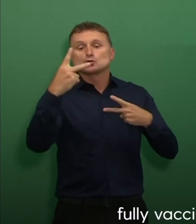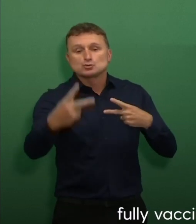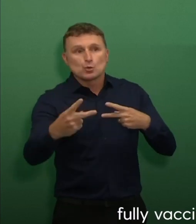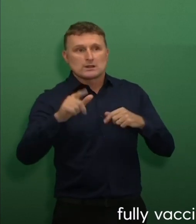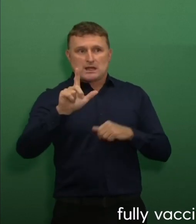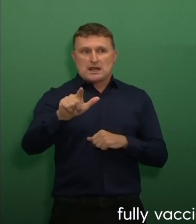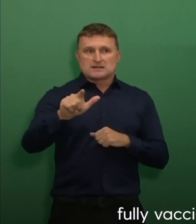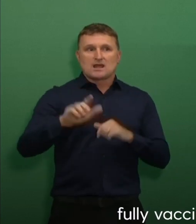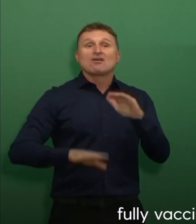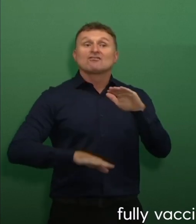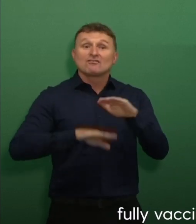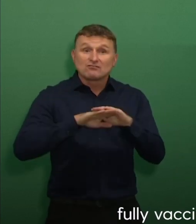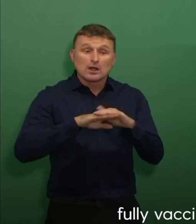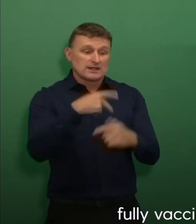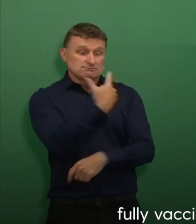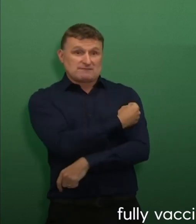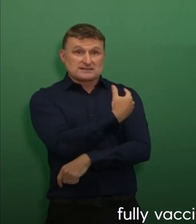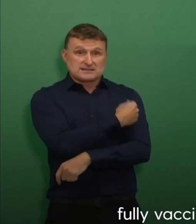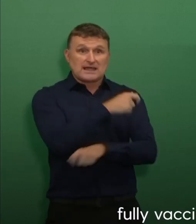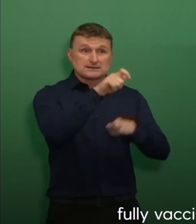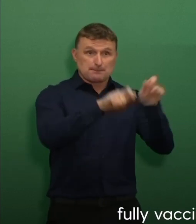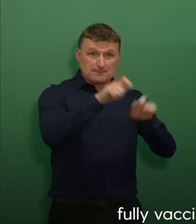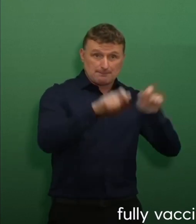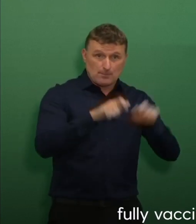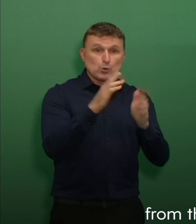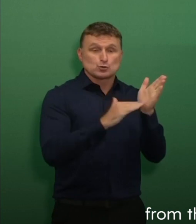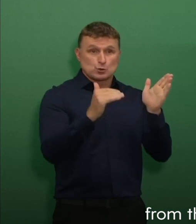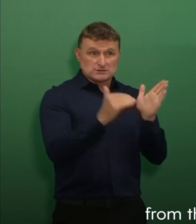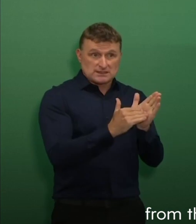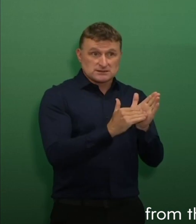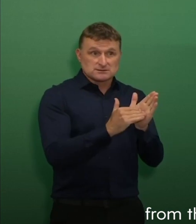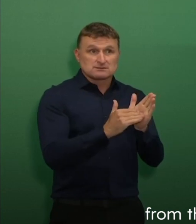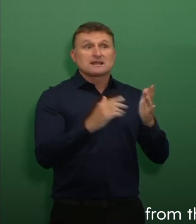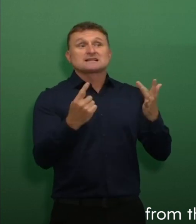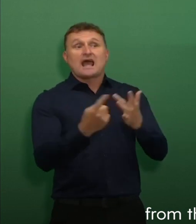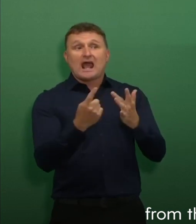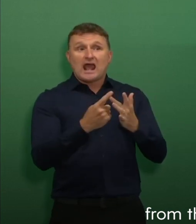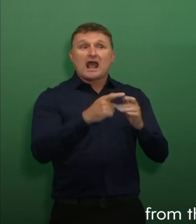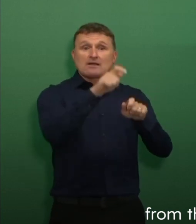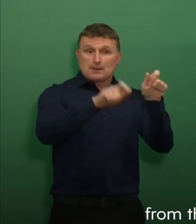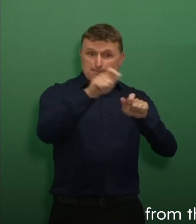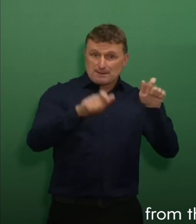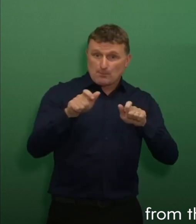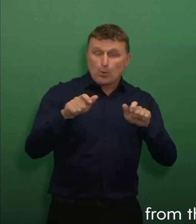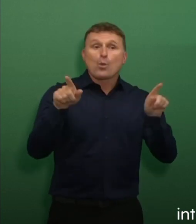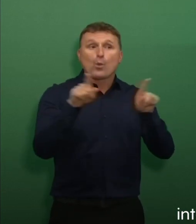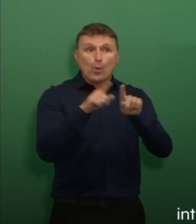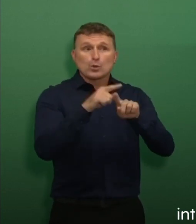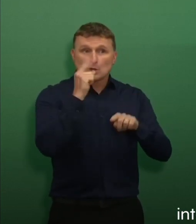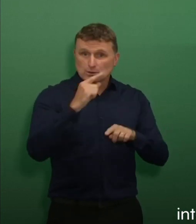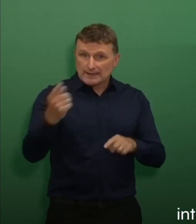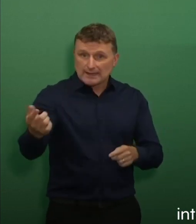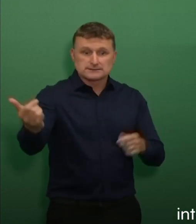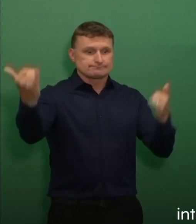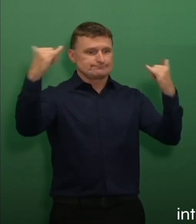vaccinated New Zealanders and other currently eligible travellers from the rest of the world will also be able to travel into